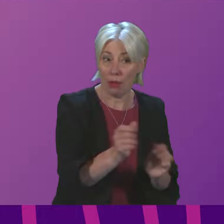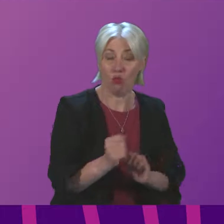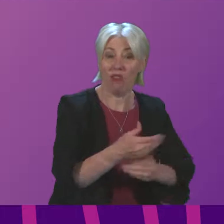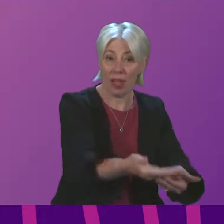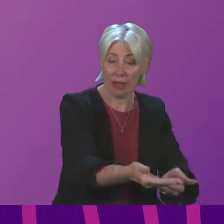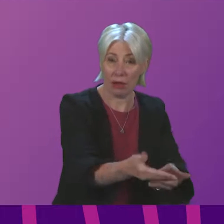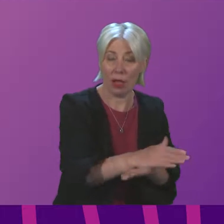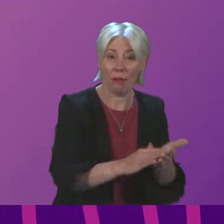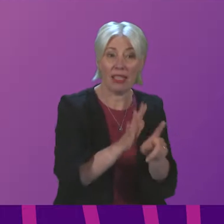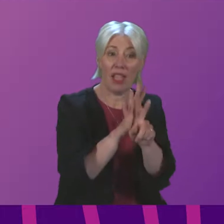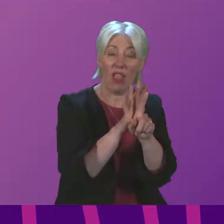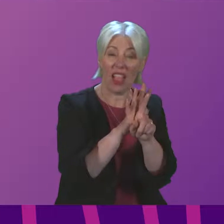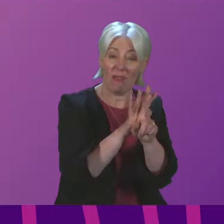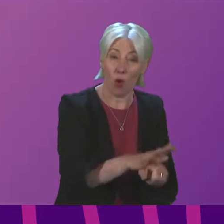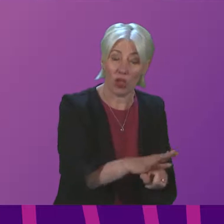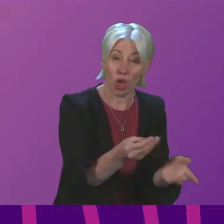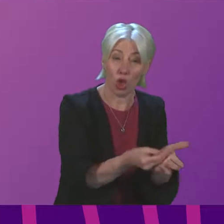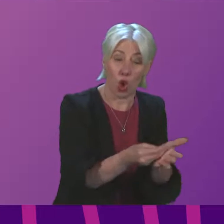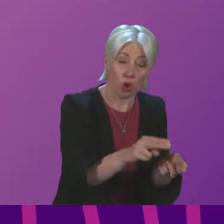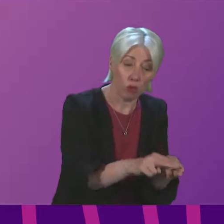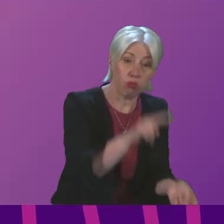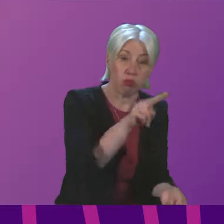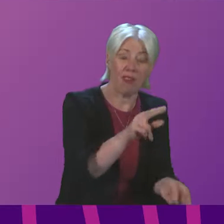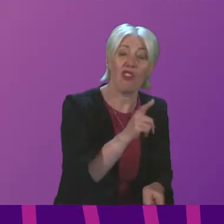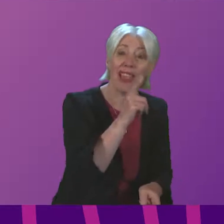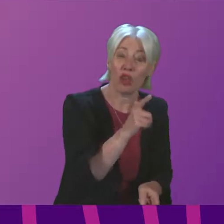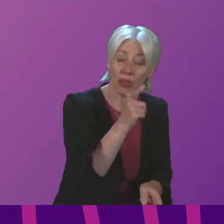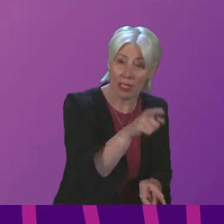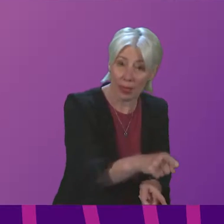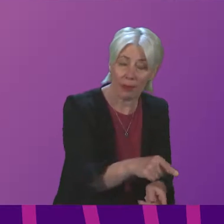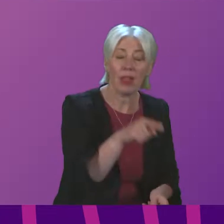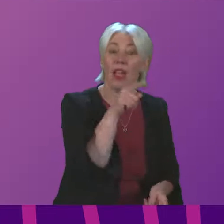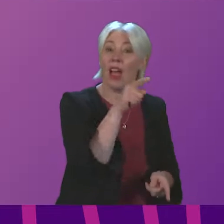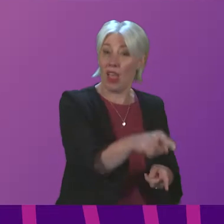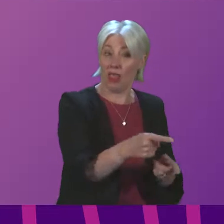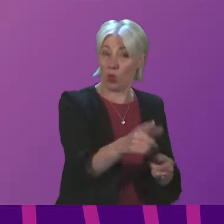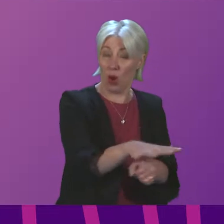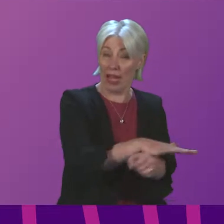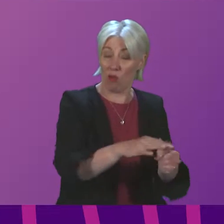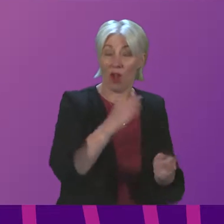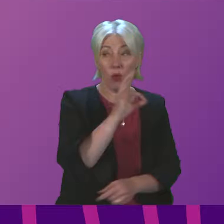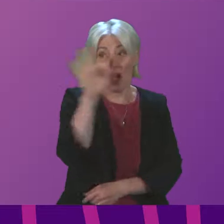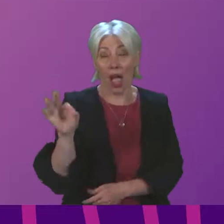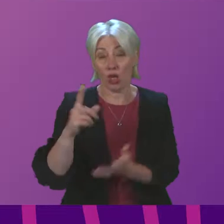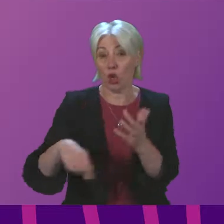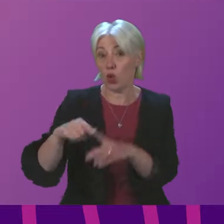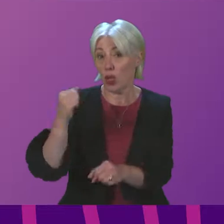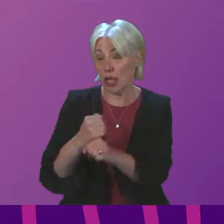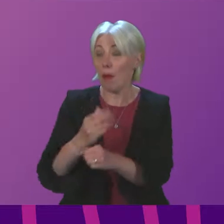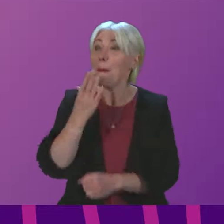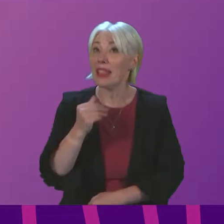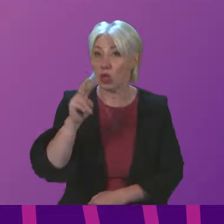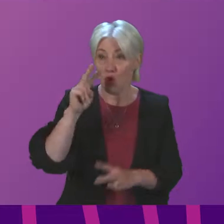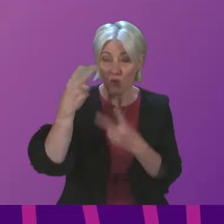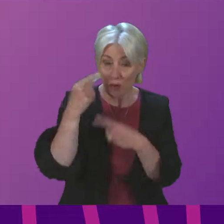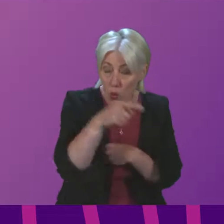result forces up the price of electricity, which is one of the areas that we have called upon the UK Government to review and consider